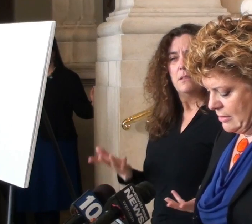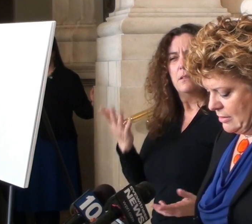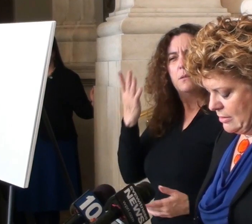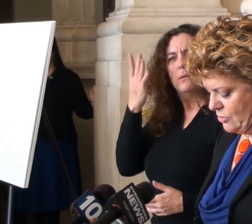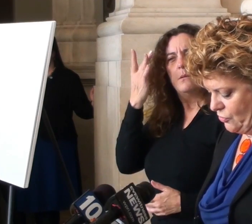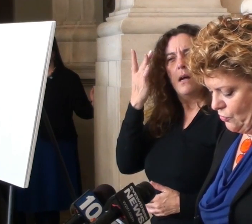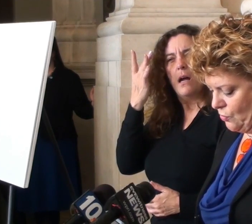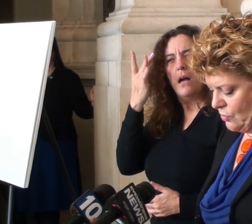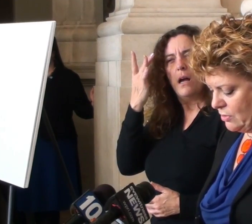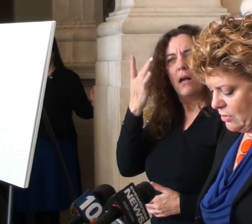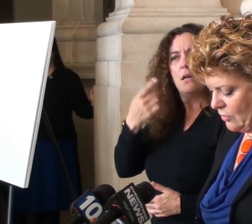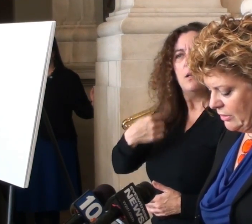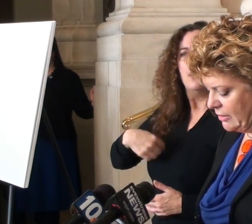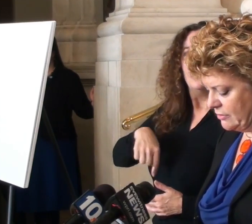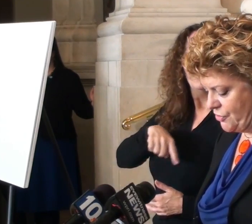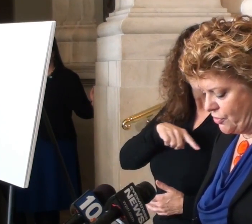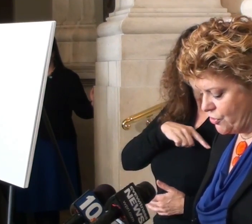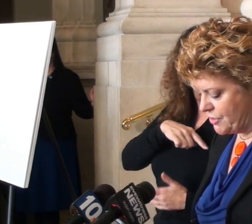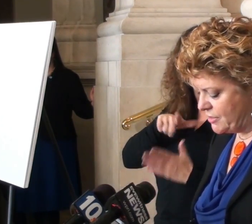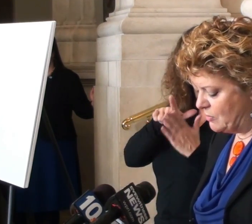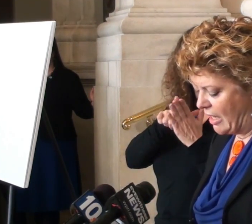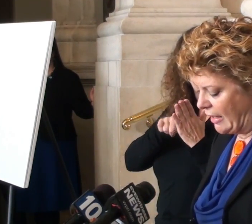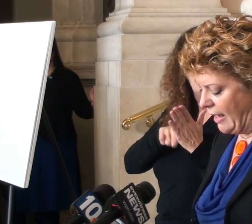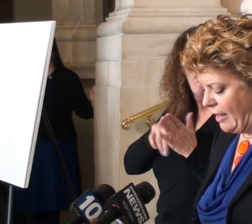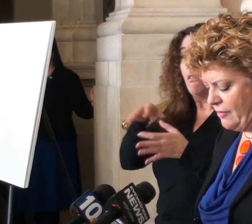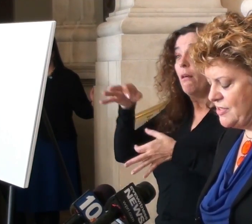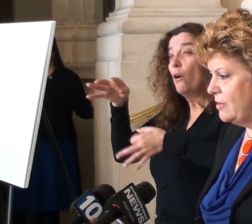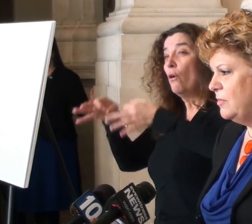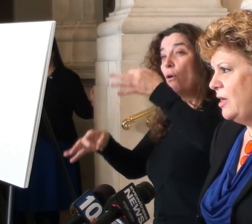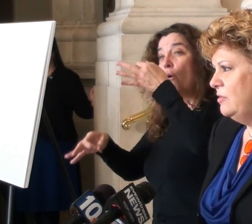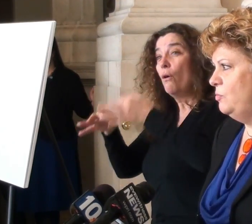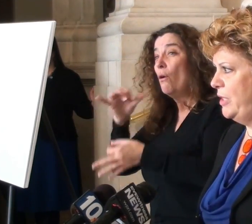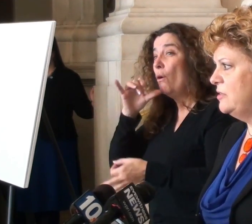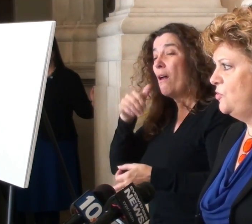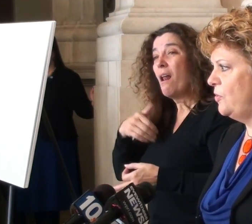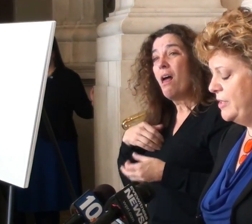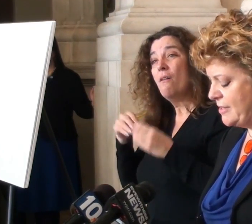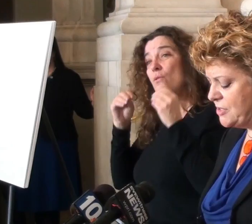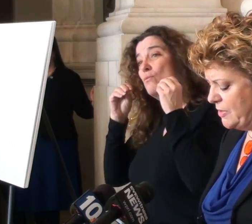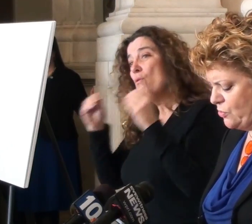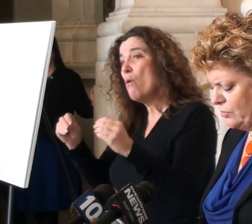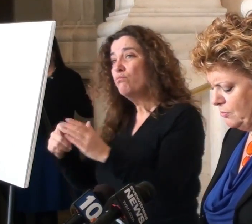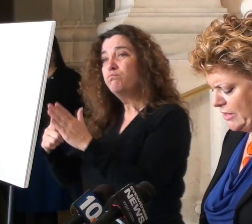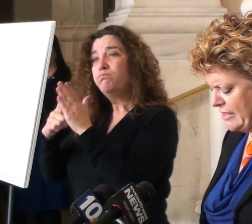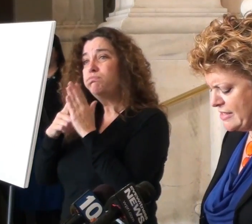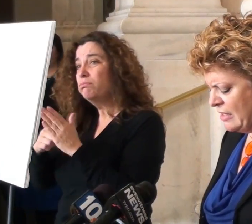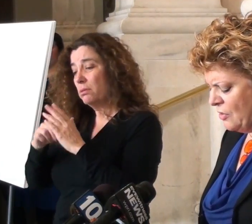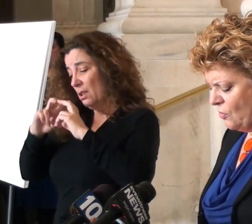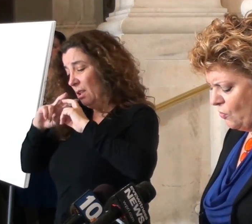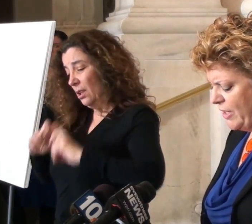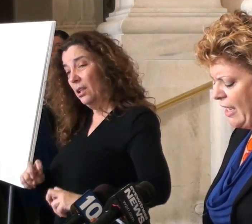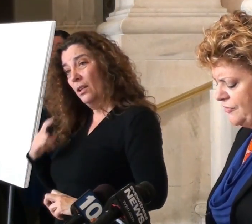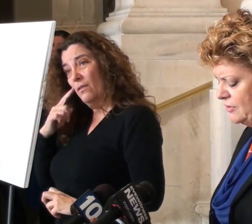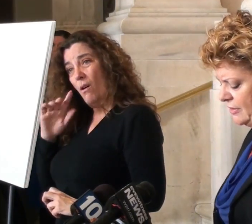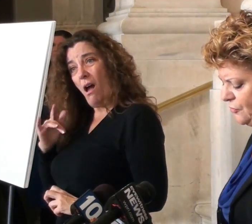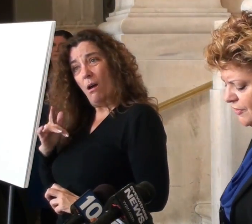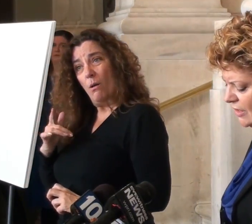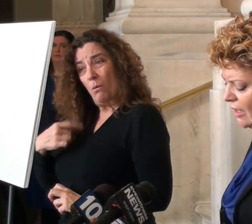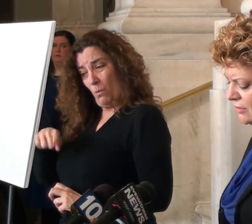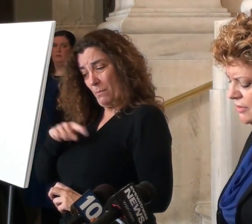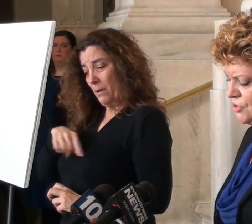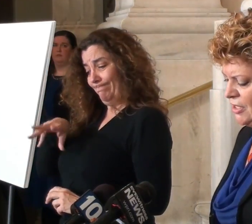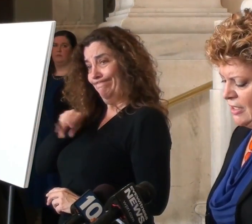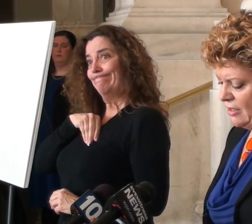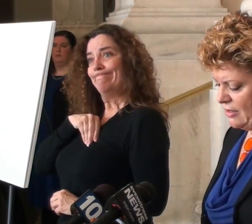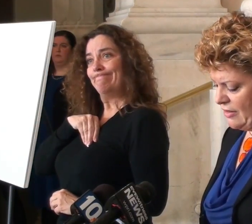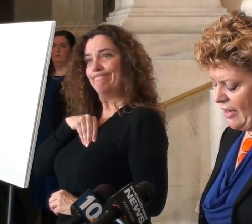Why do our legal and judicial system not have some kind of mandatory assessment tool in place? We have to live with